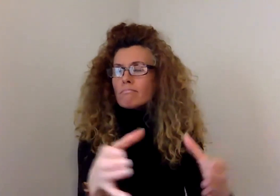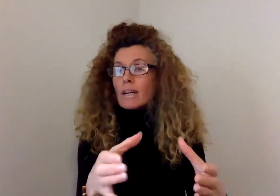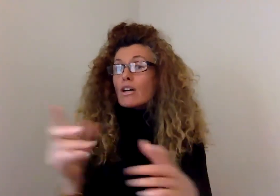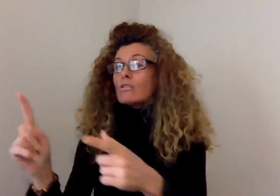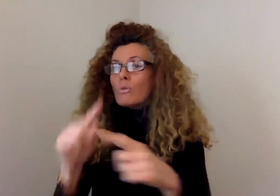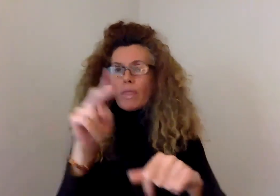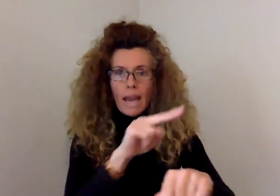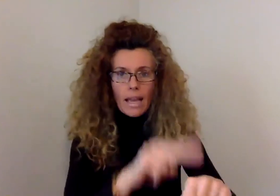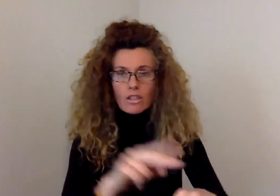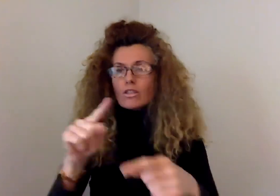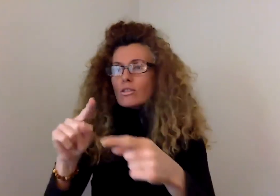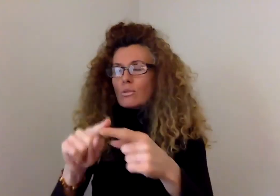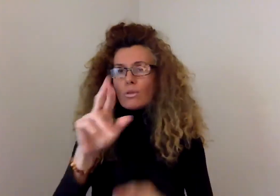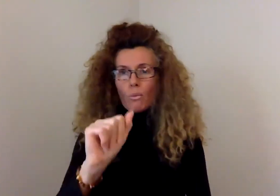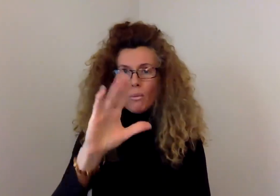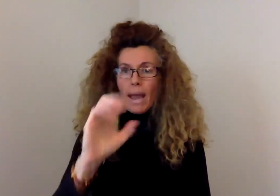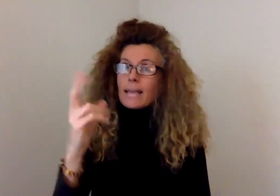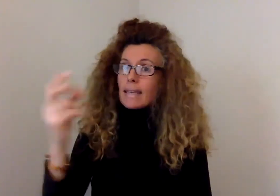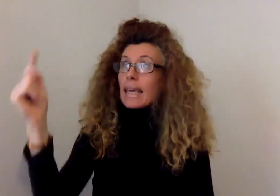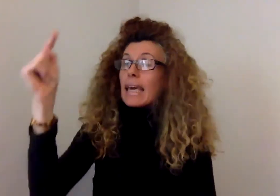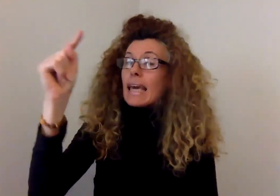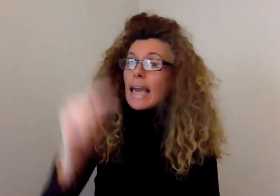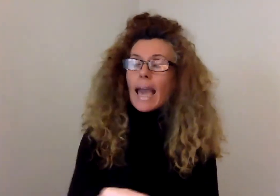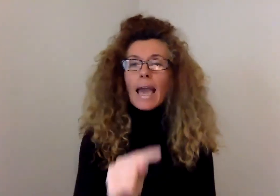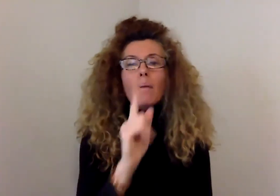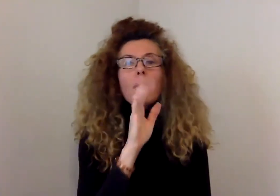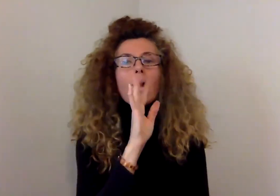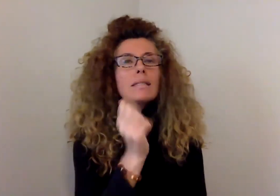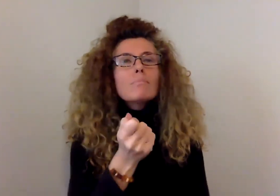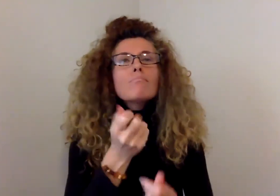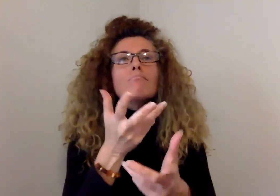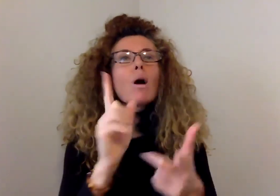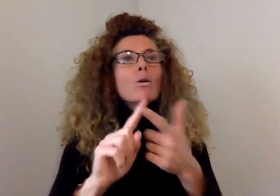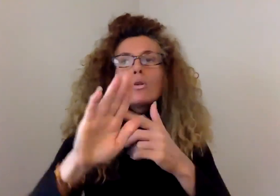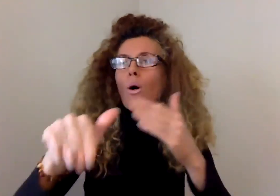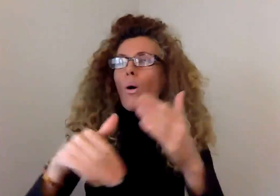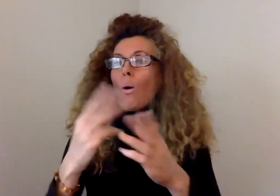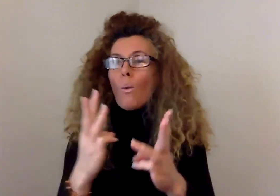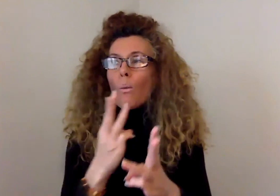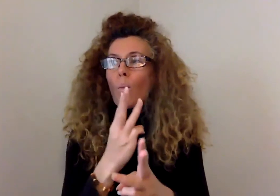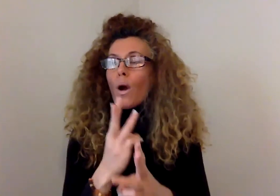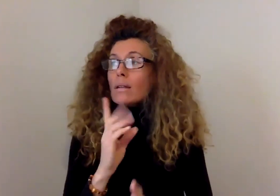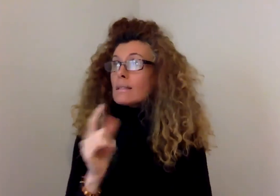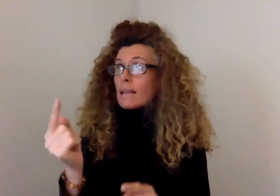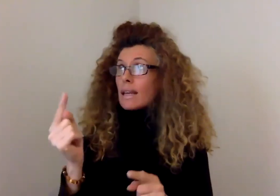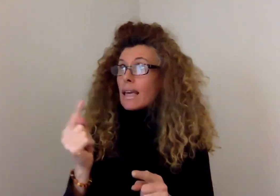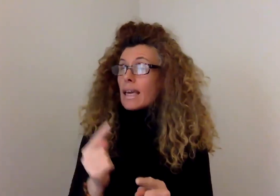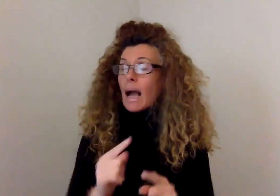to the race. He came and spoke to the whole world. But did he come with drums and trumpets?